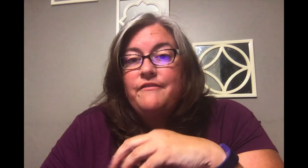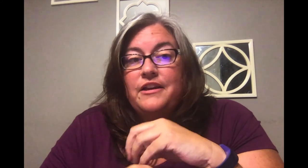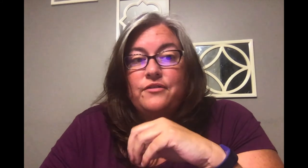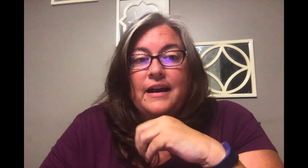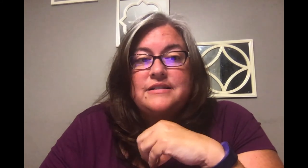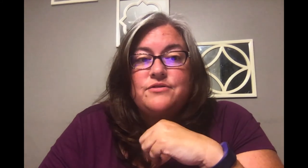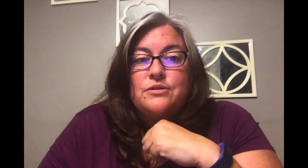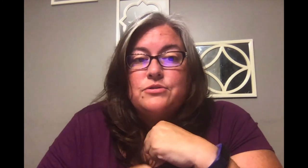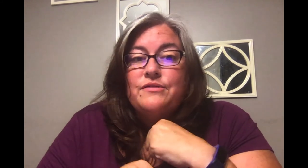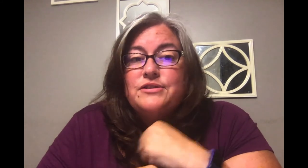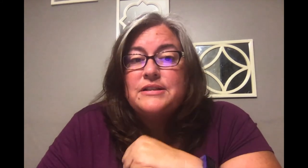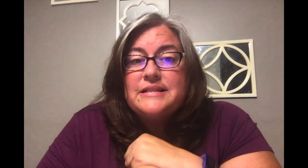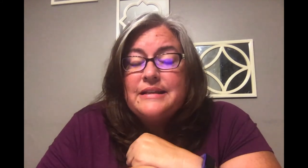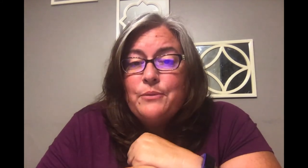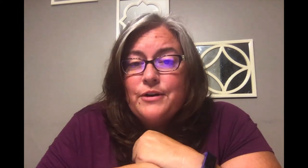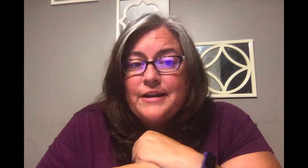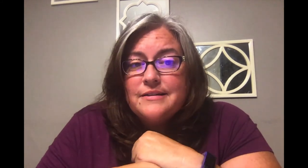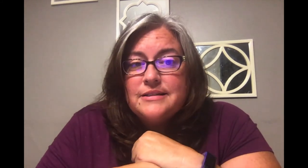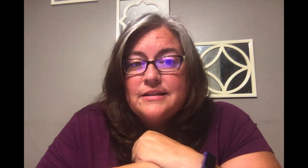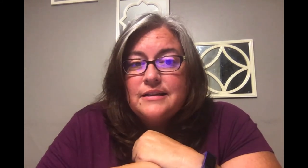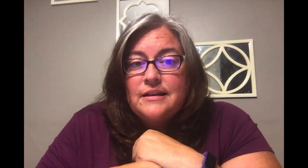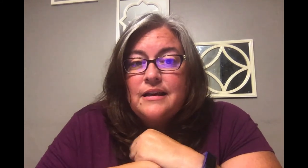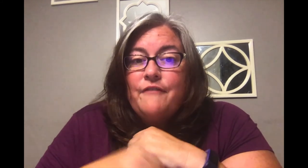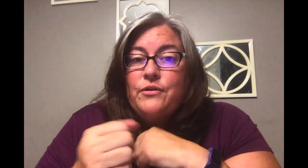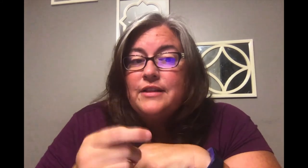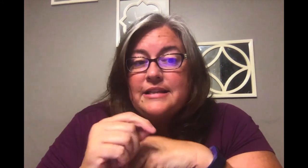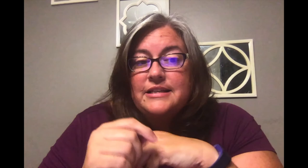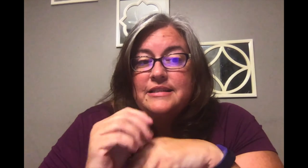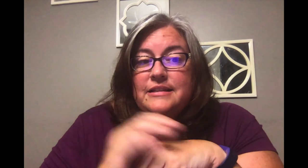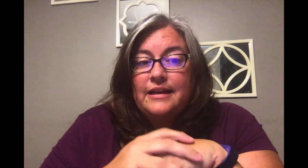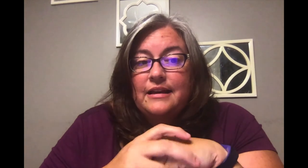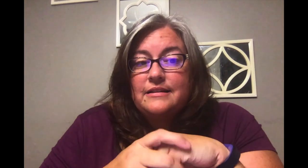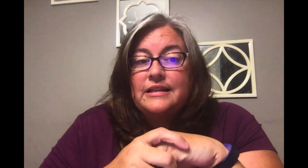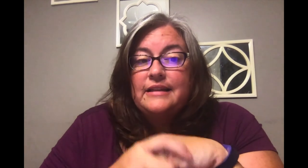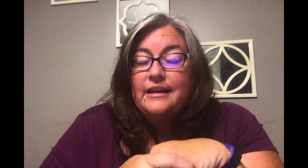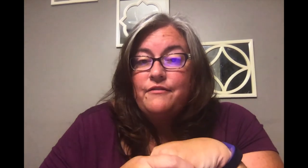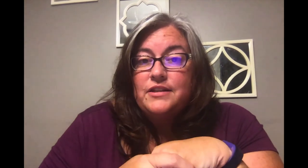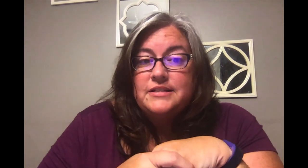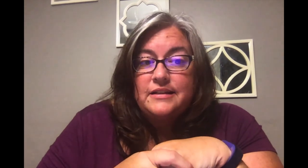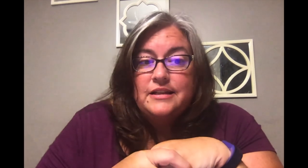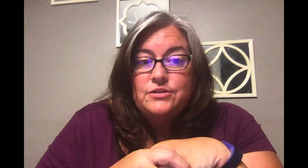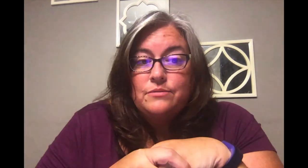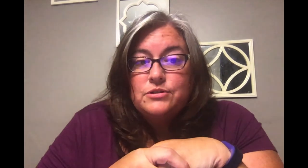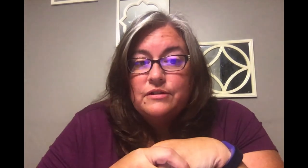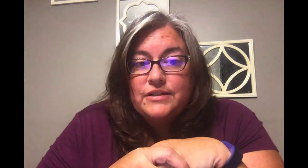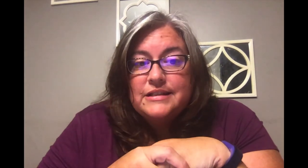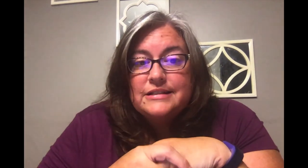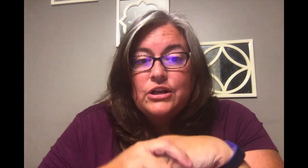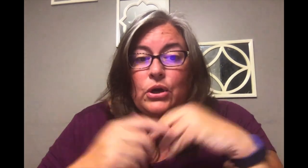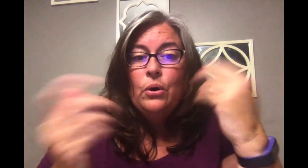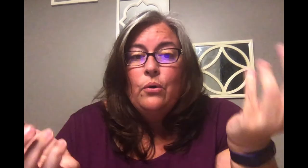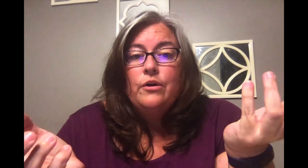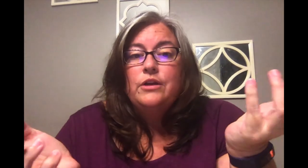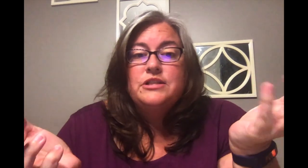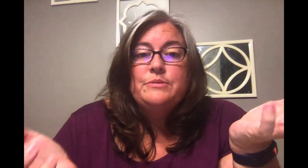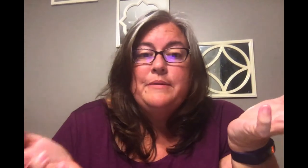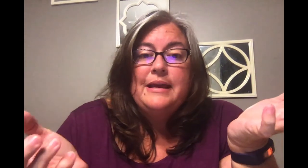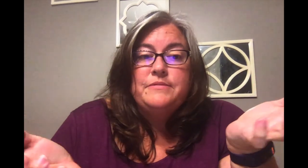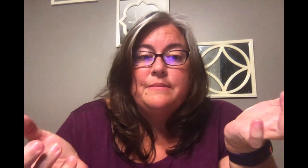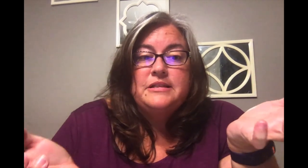Interactive Zoom service On Sunday mornings If you'd like to get To link The link For the Sunday Zoom services Or you just want to be Kept up to